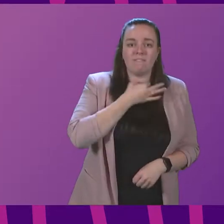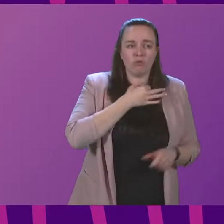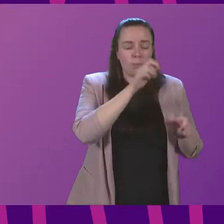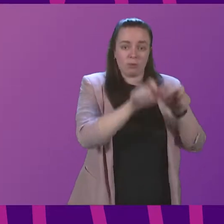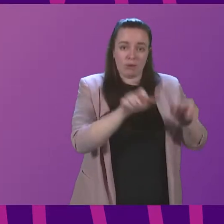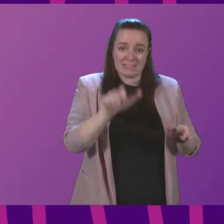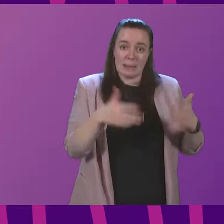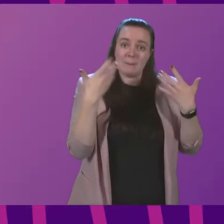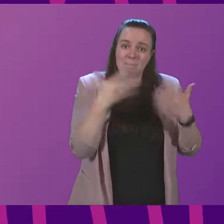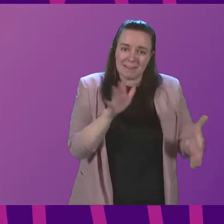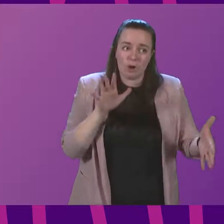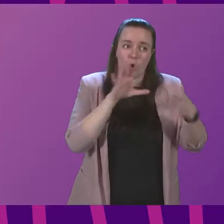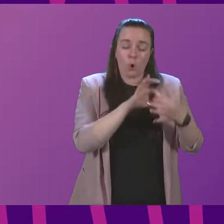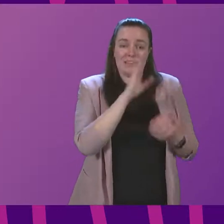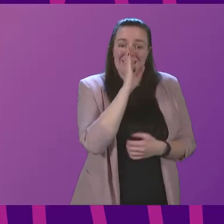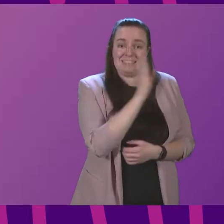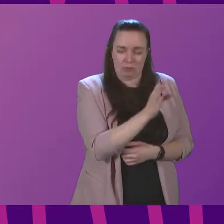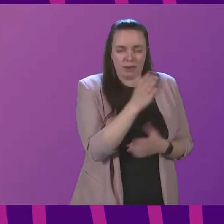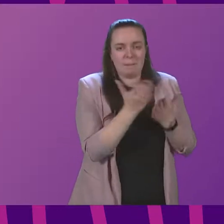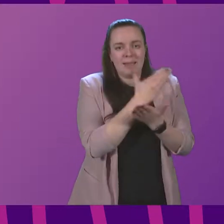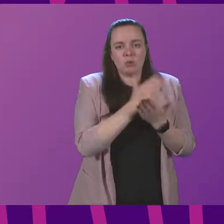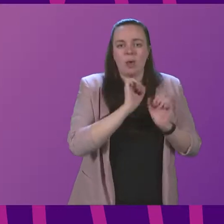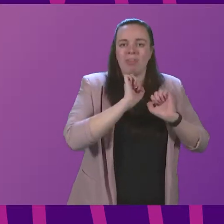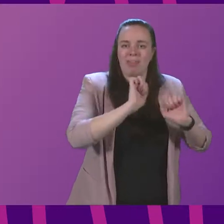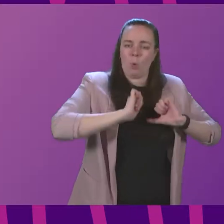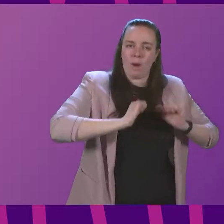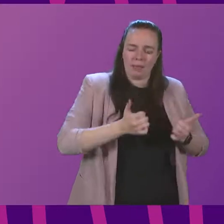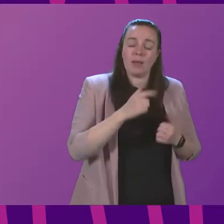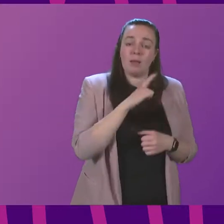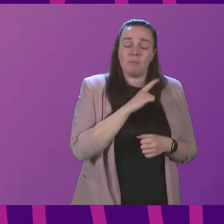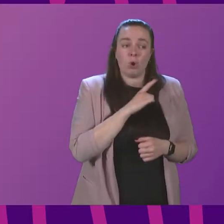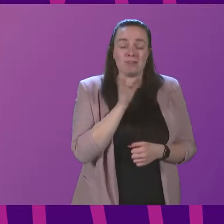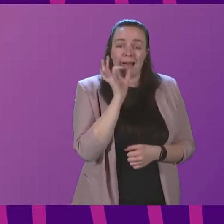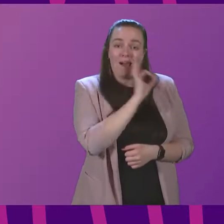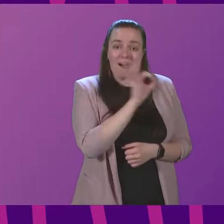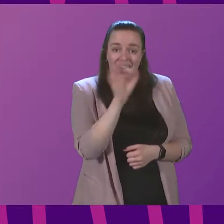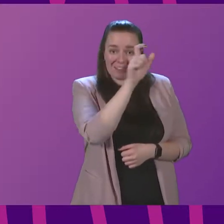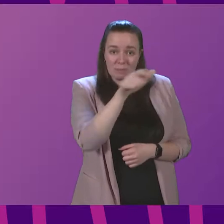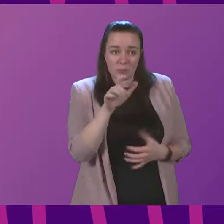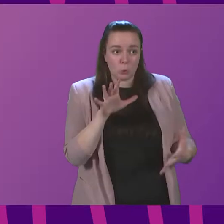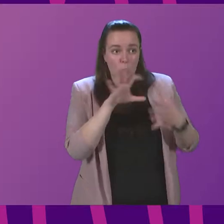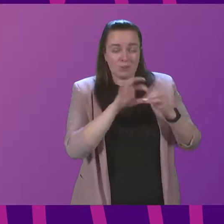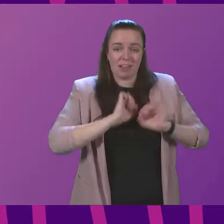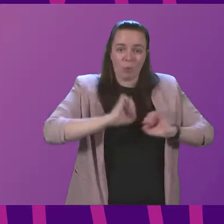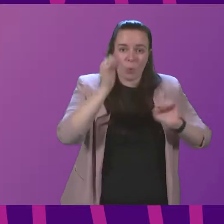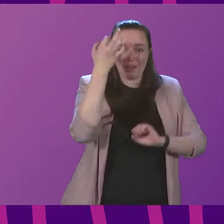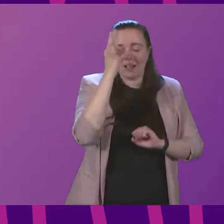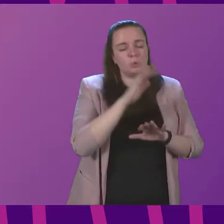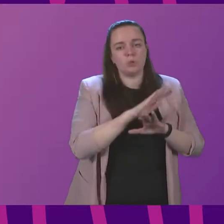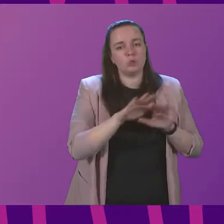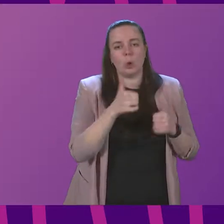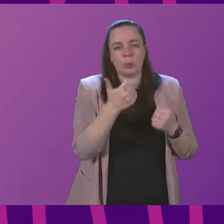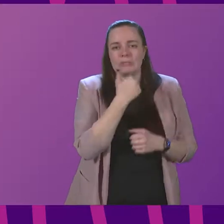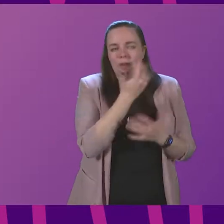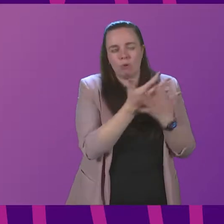have been contacted directly to ensure their wellbeing? Because simply asking people to contact their own council is not an option